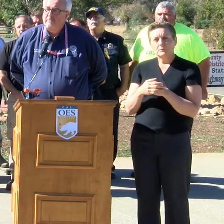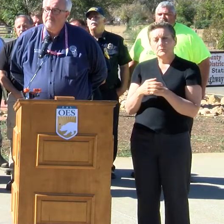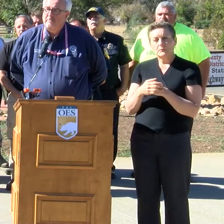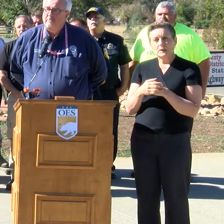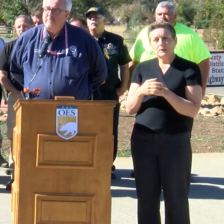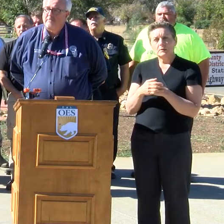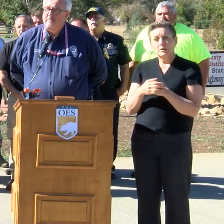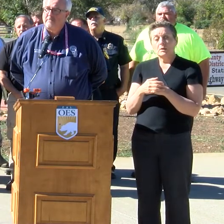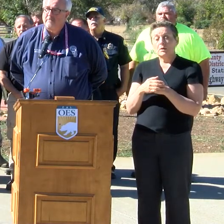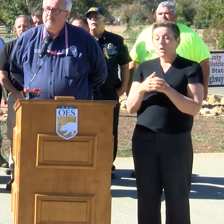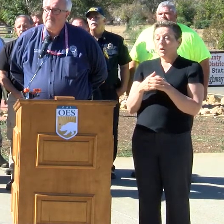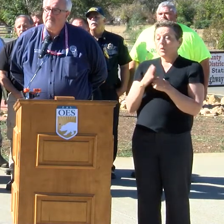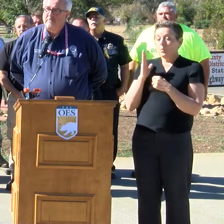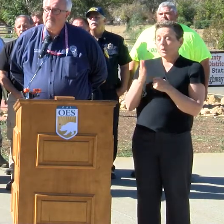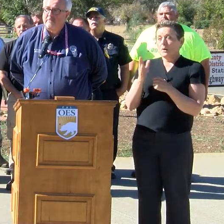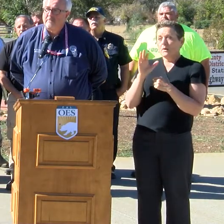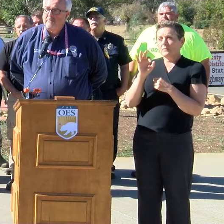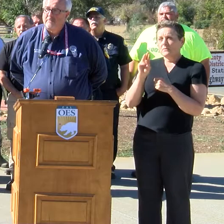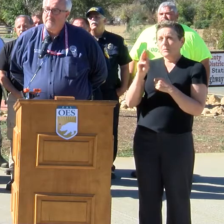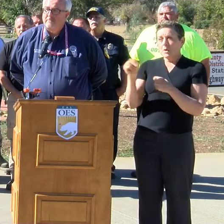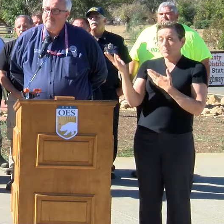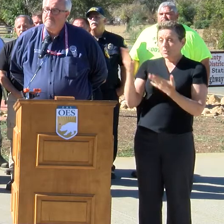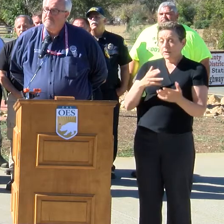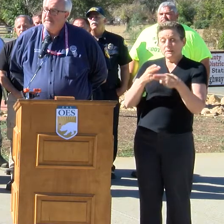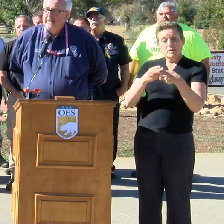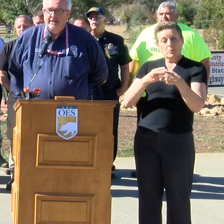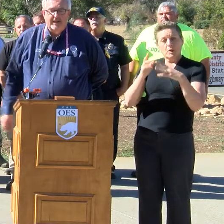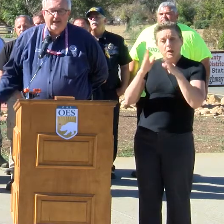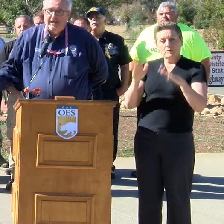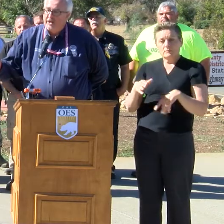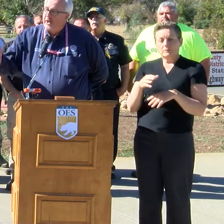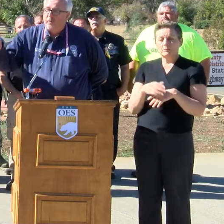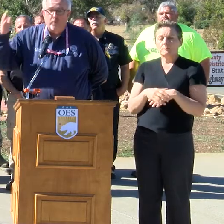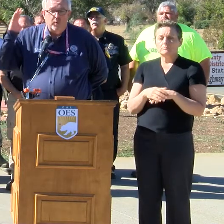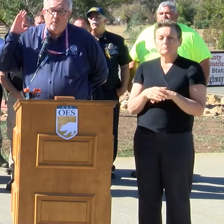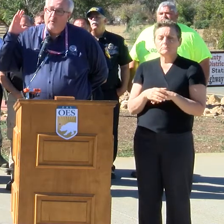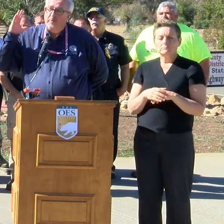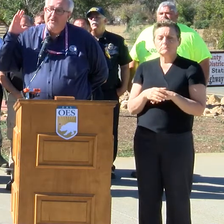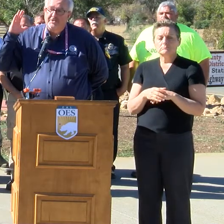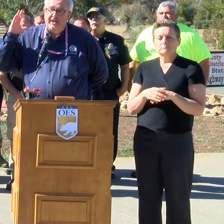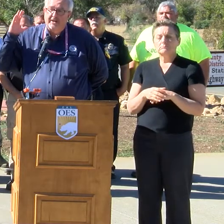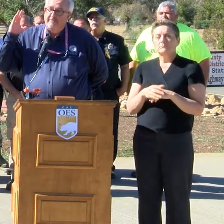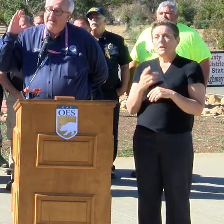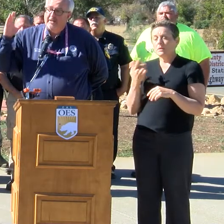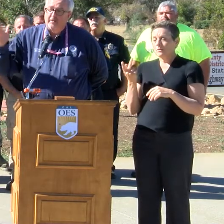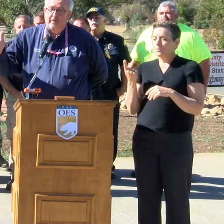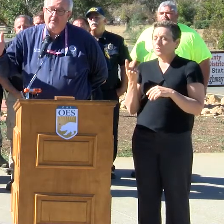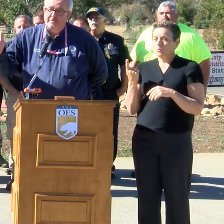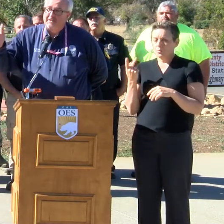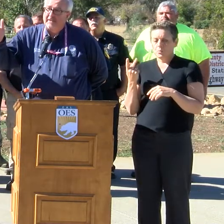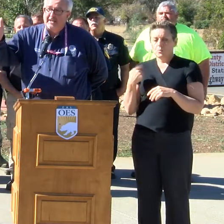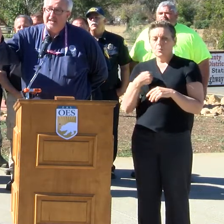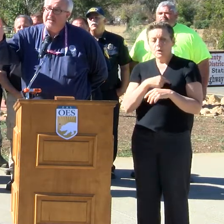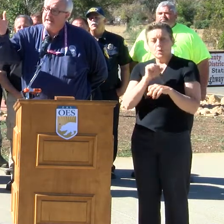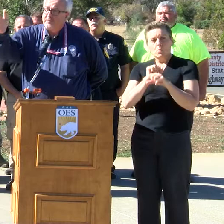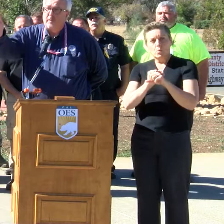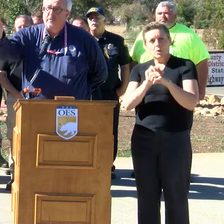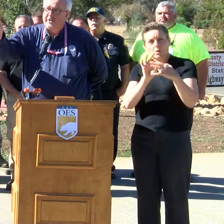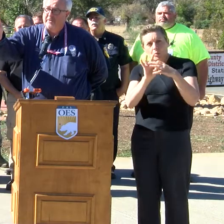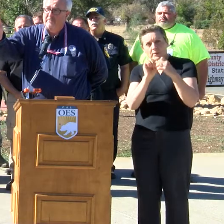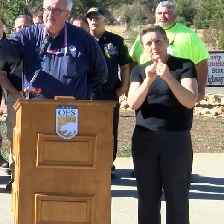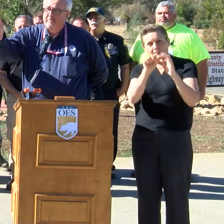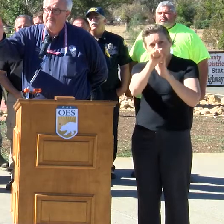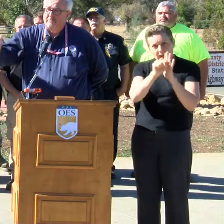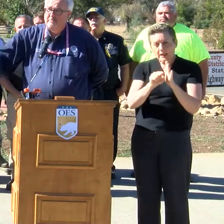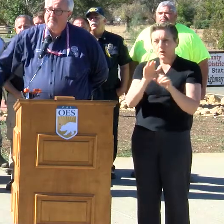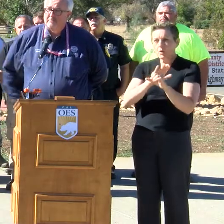FEMA be bringing in any temporary housing? You know, we'll work with the state and the locals. If they need it, that's what